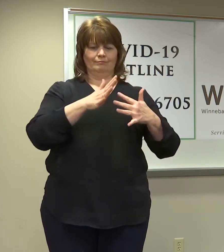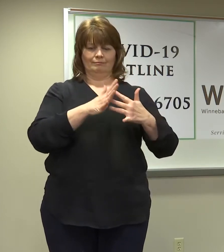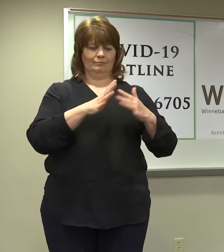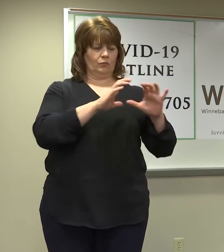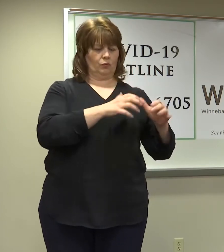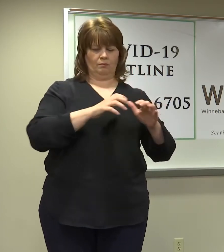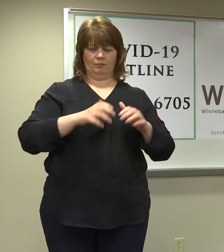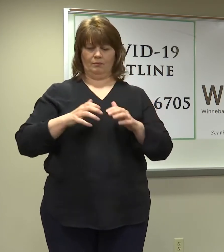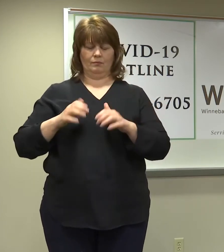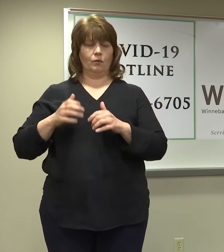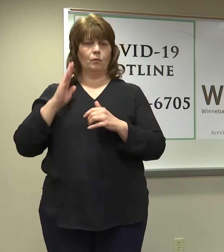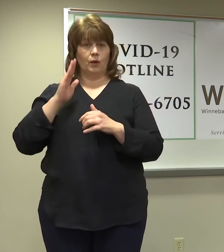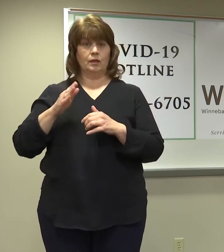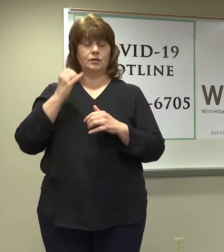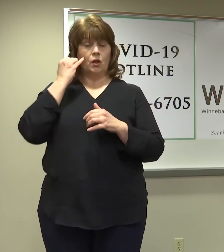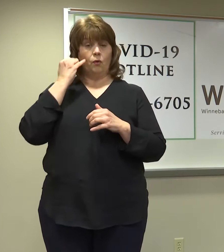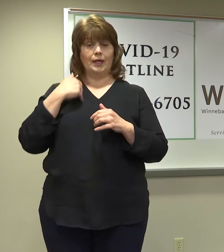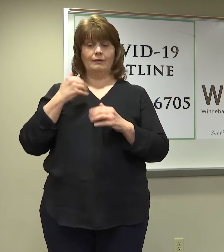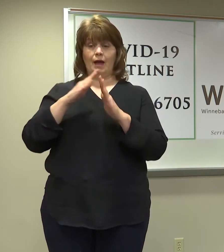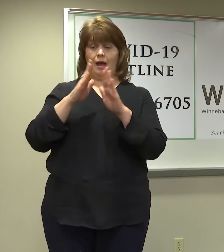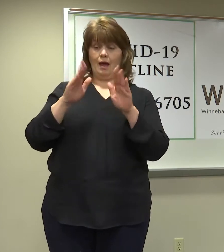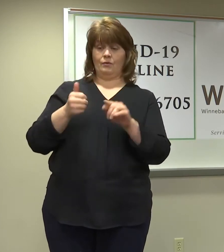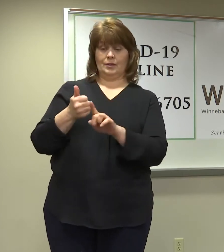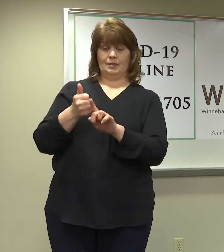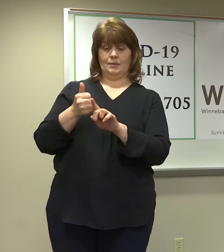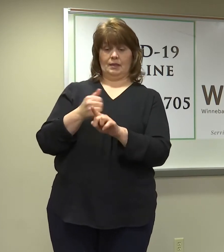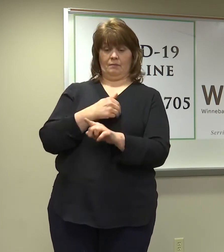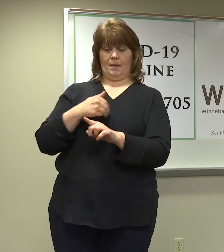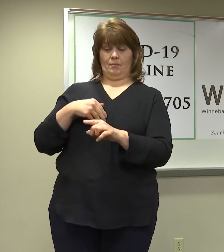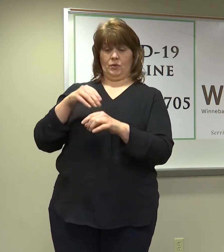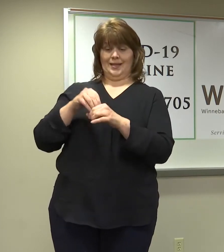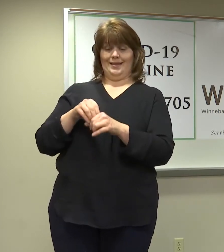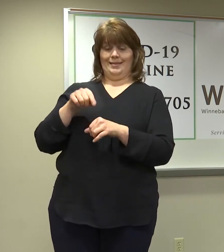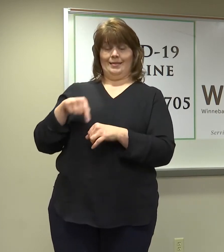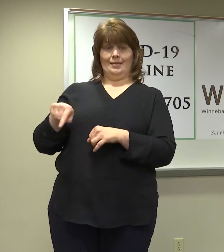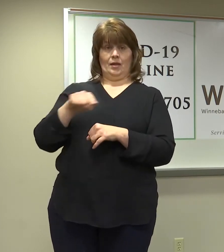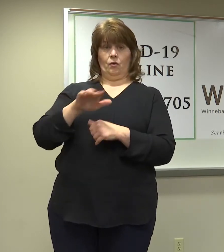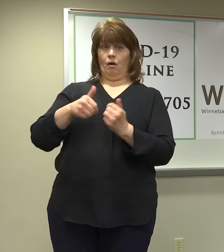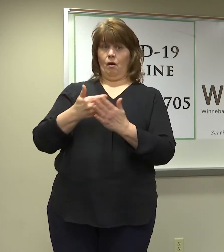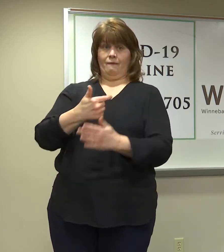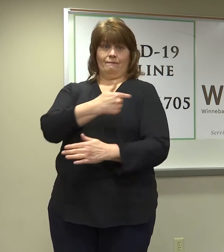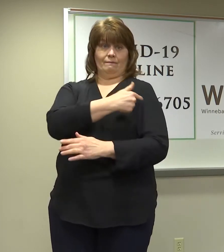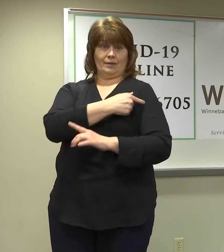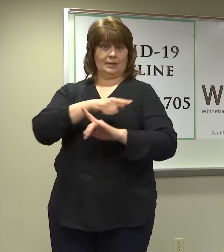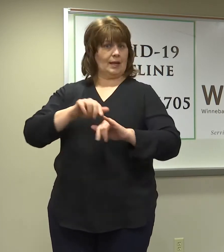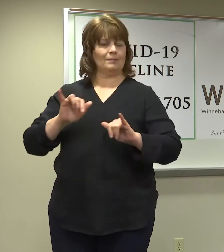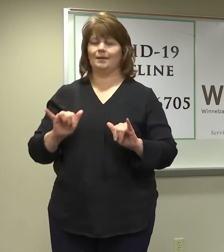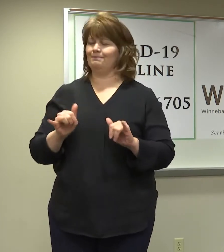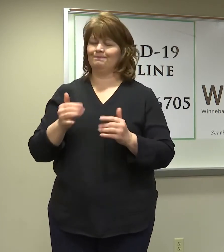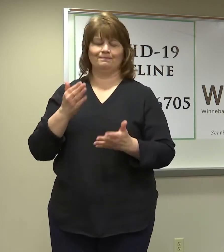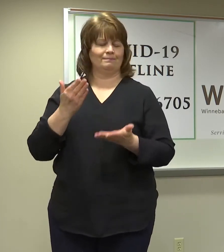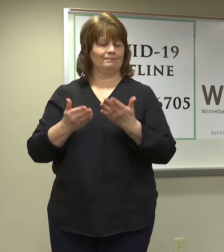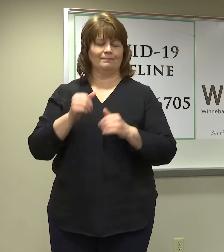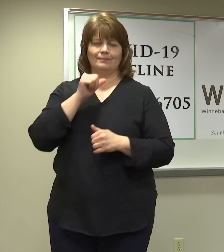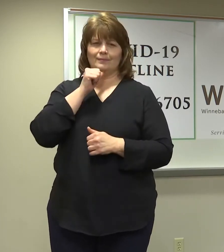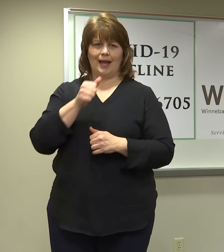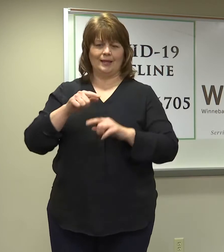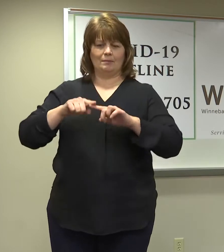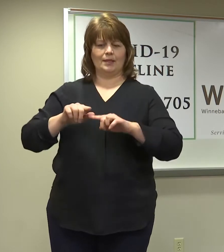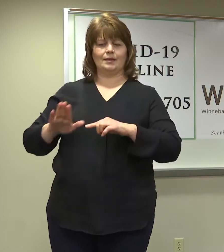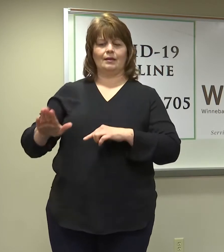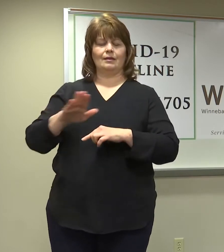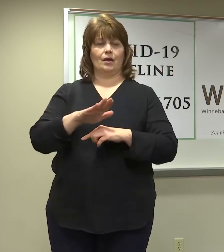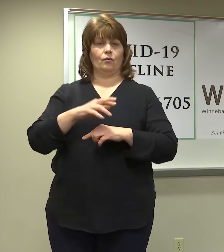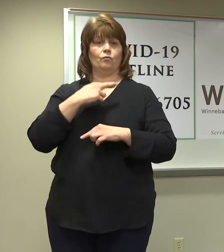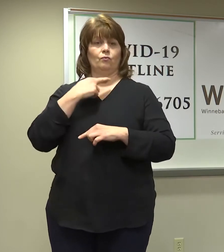And that means that members of a household may be vaccinated at different times based on their individual risk. And I know